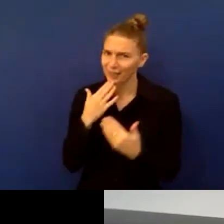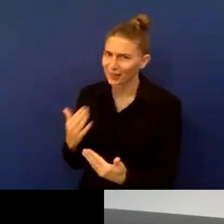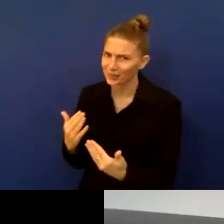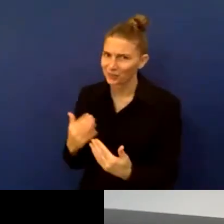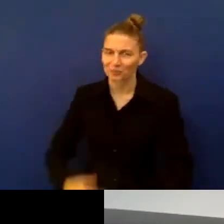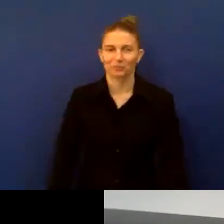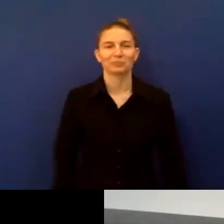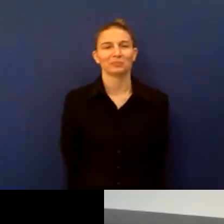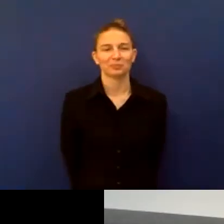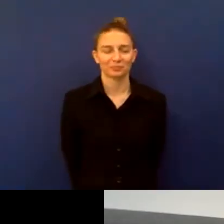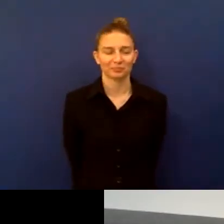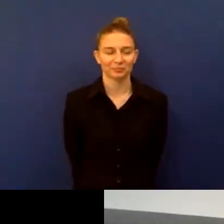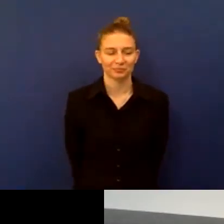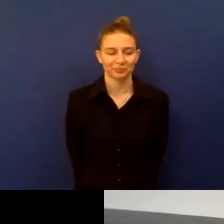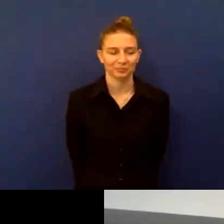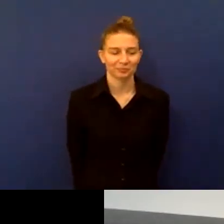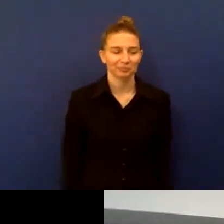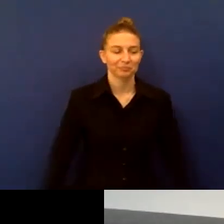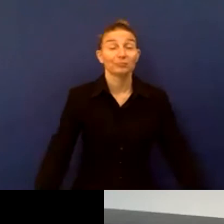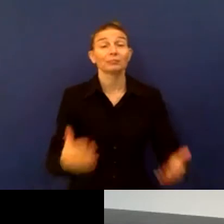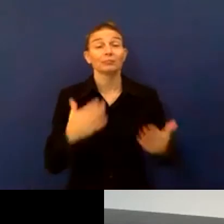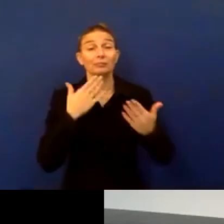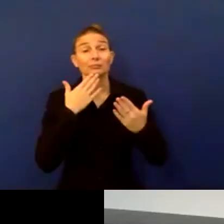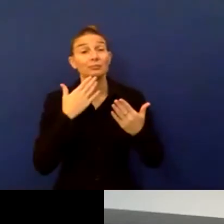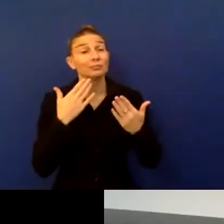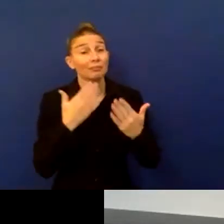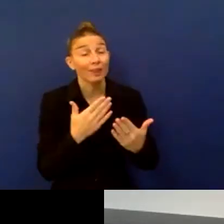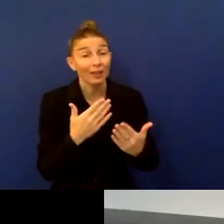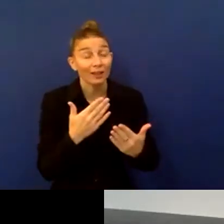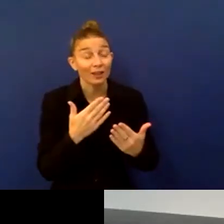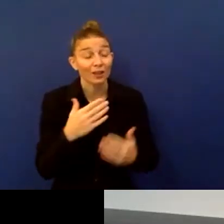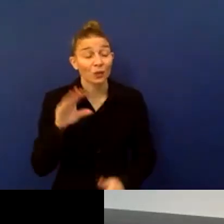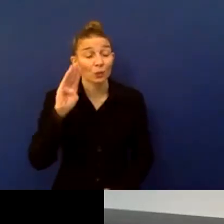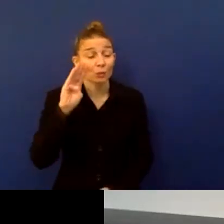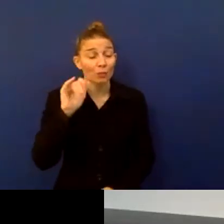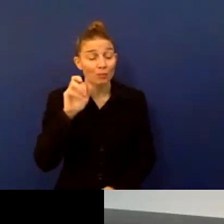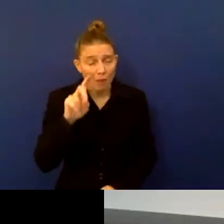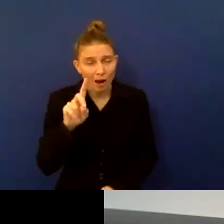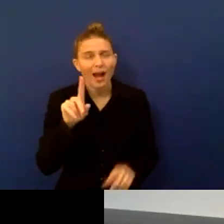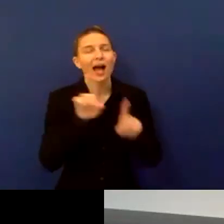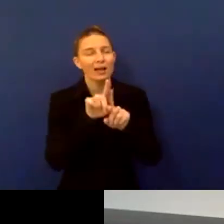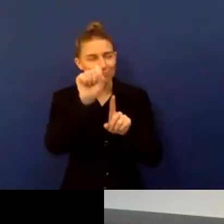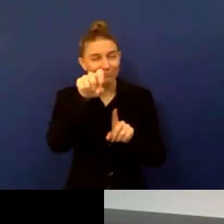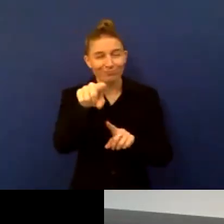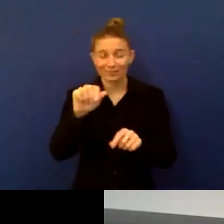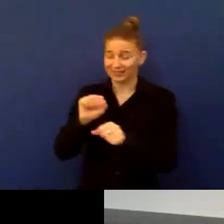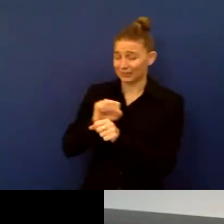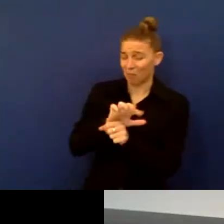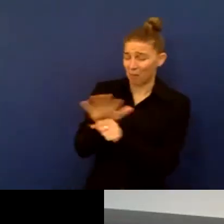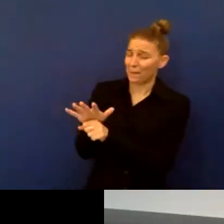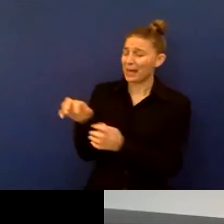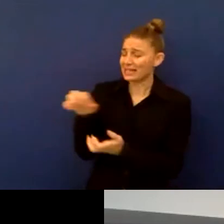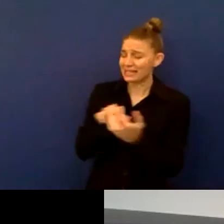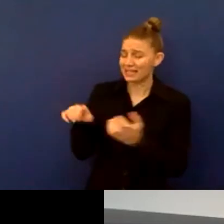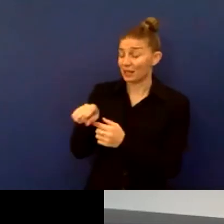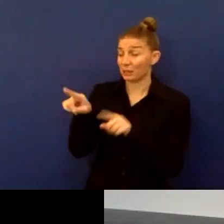Thank you very much, Bord. And I think your point about how the pandemic has highlighted the need for disaggregated data and